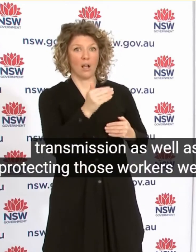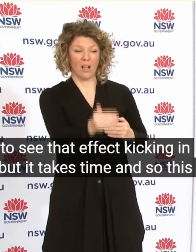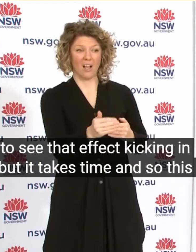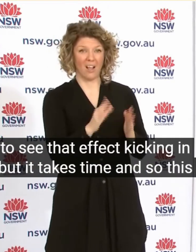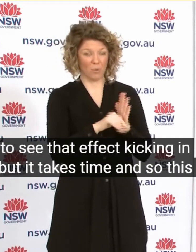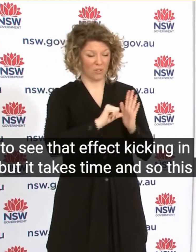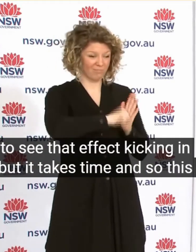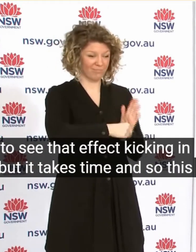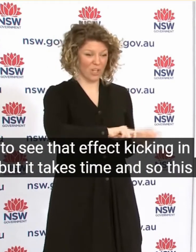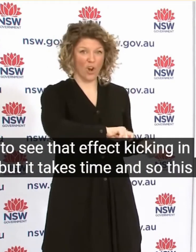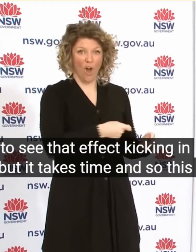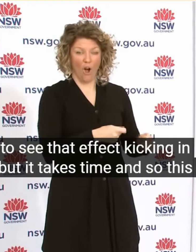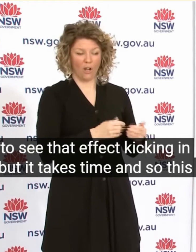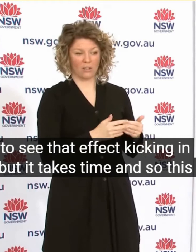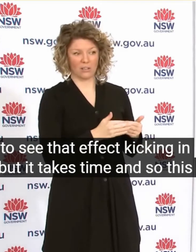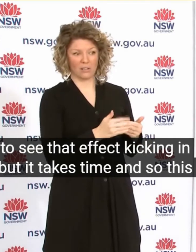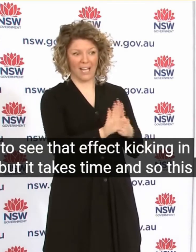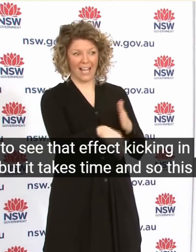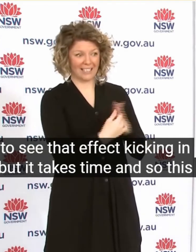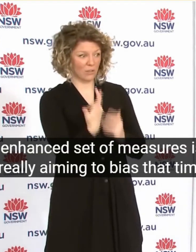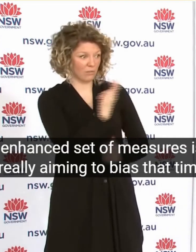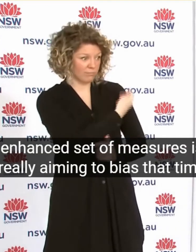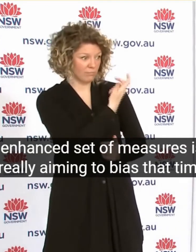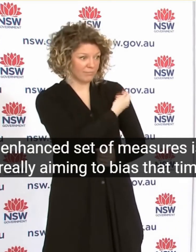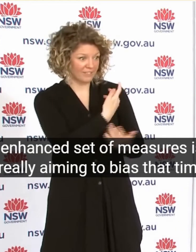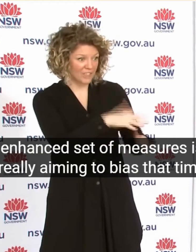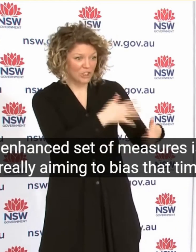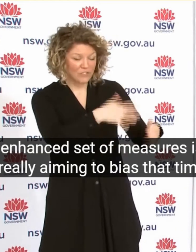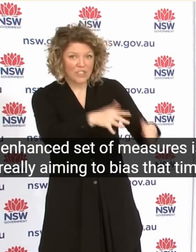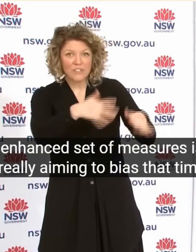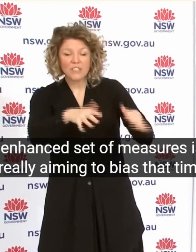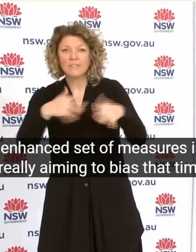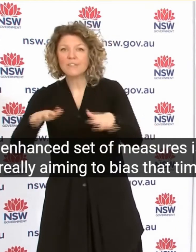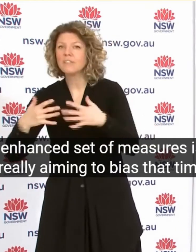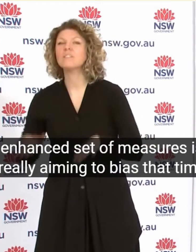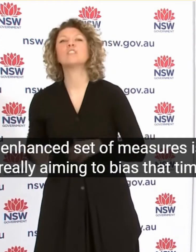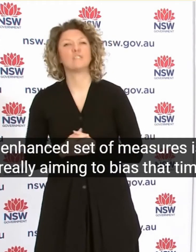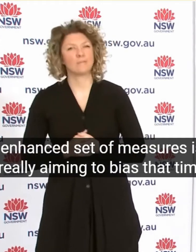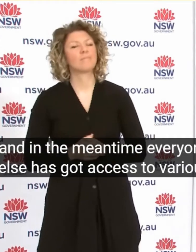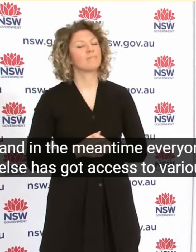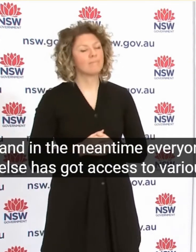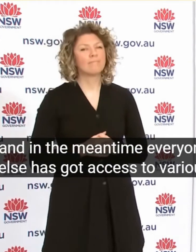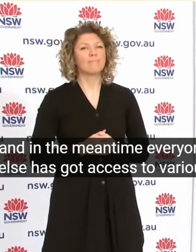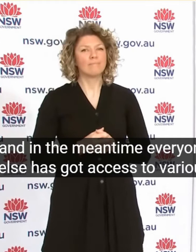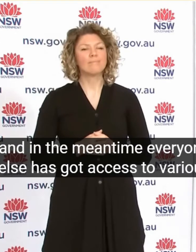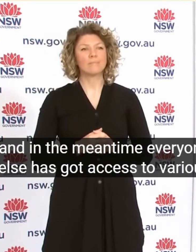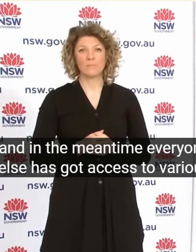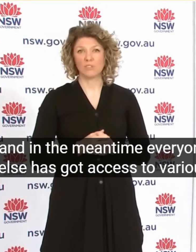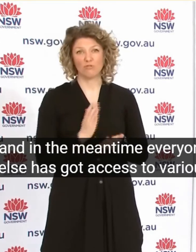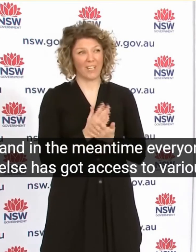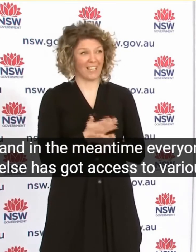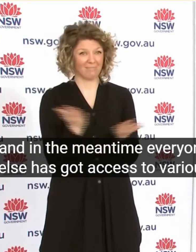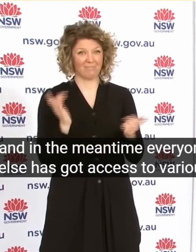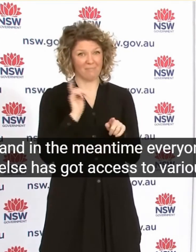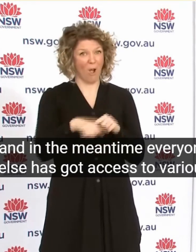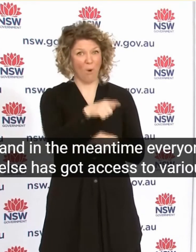And In The Meantime Everyone Else Has Got Access To Various Forms Of Vaccination I Also Want To